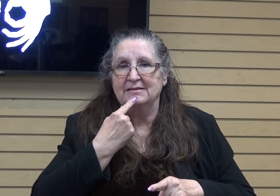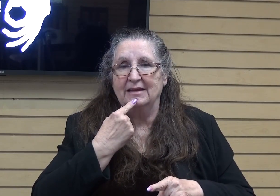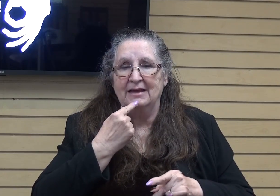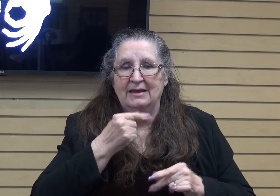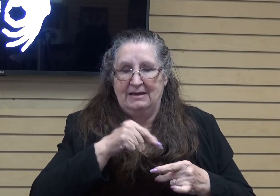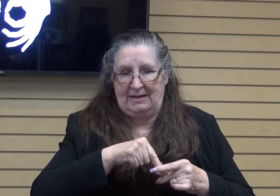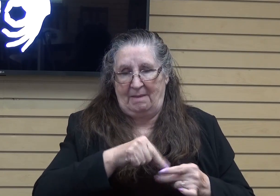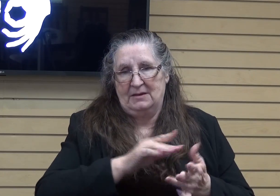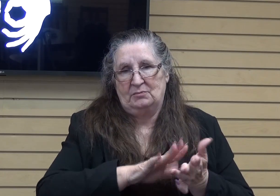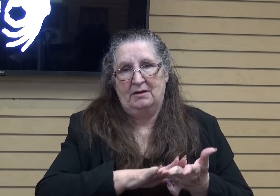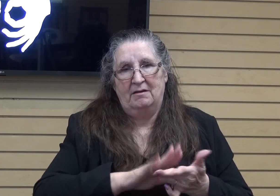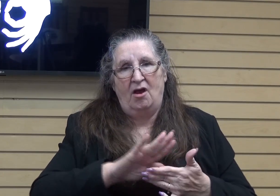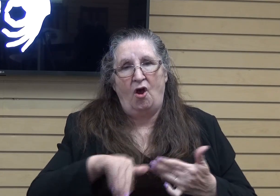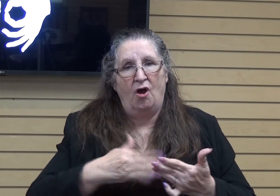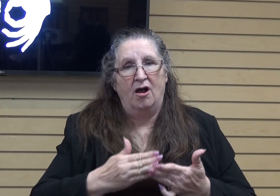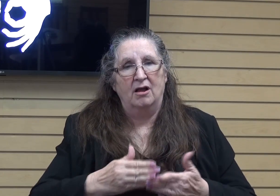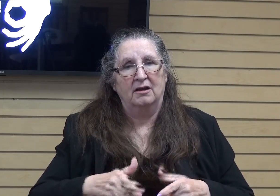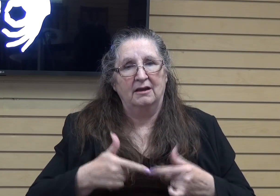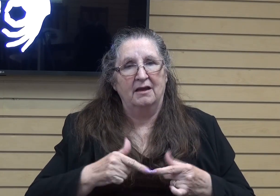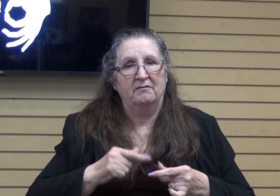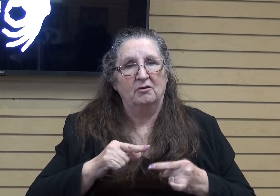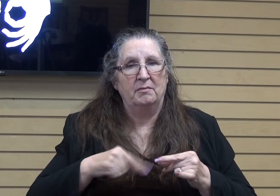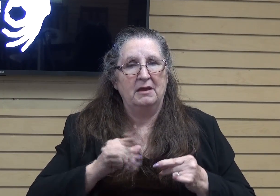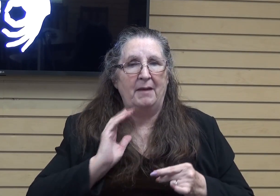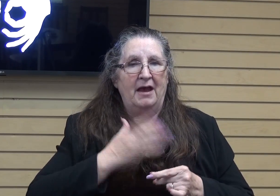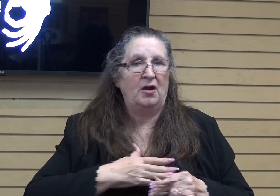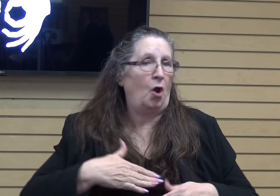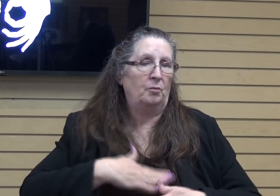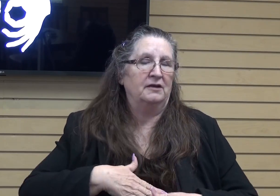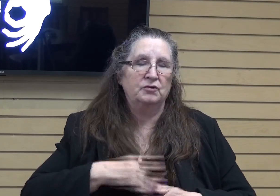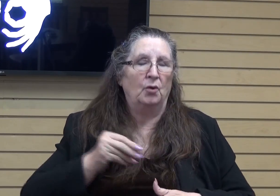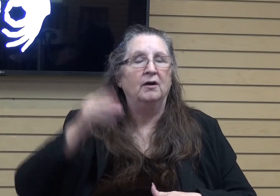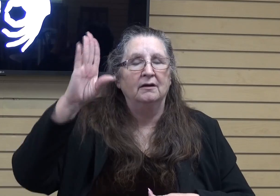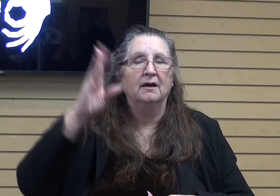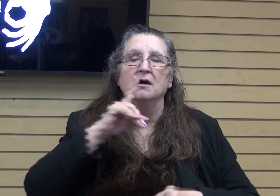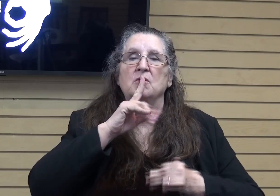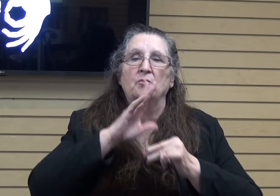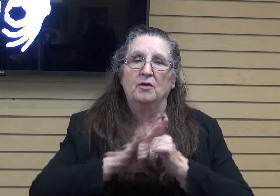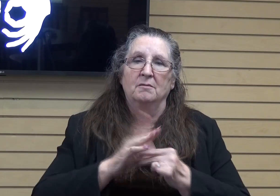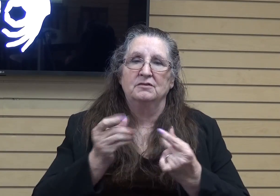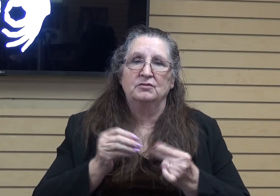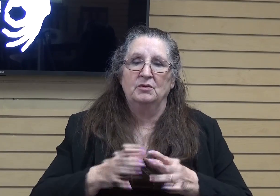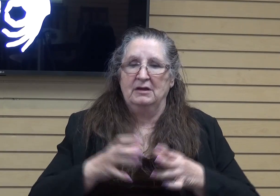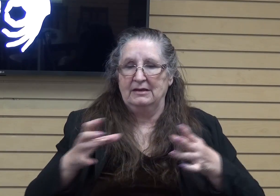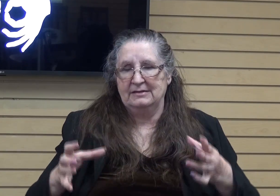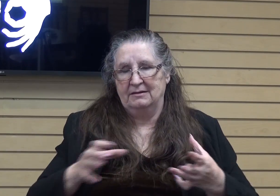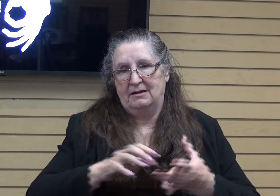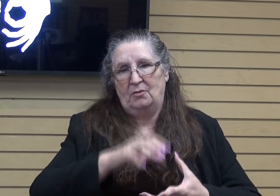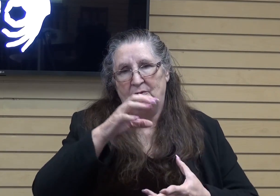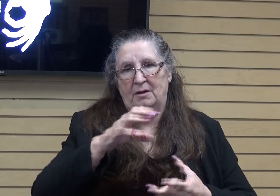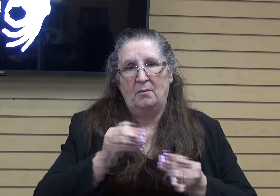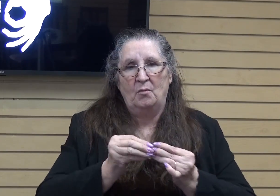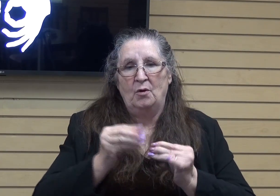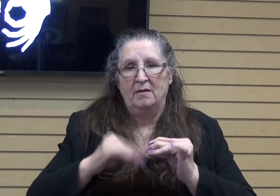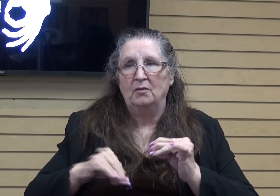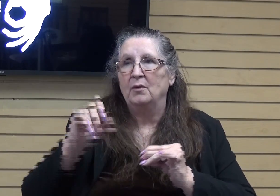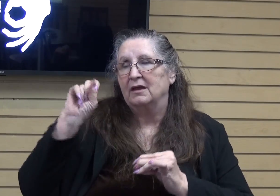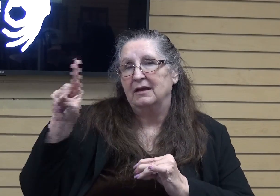that our whole life is going to be about our pleasures, but God does promise to do exceedingly and abundantly more than we can ask or